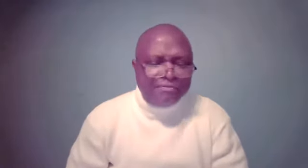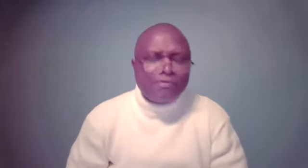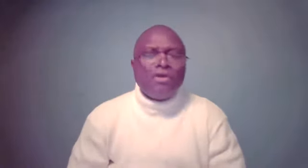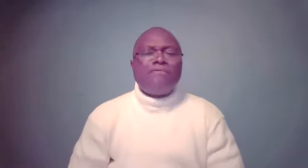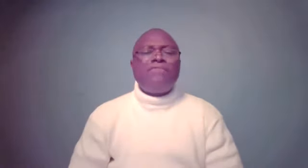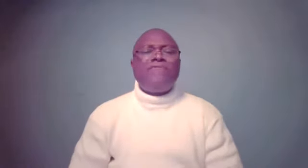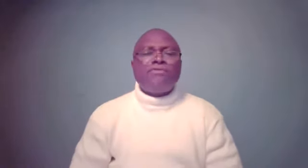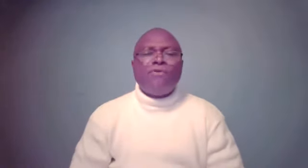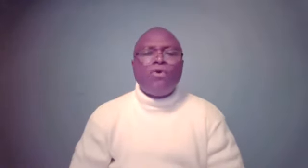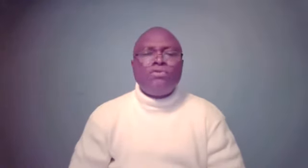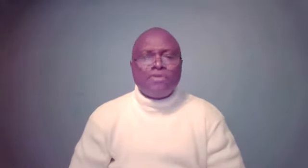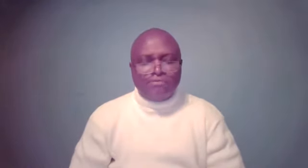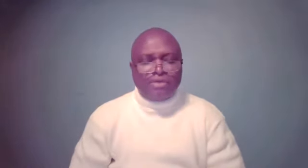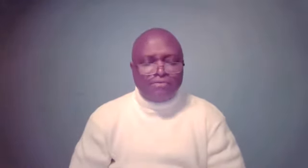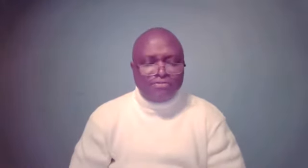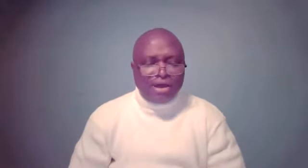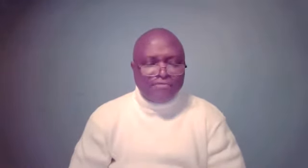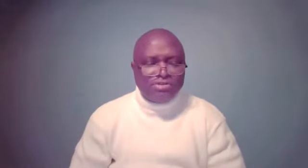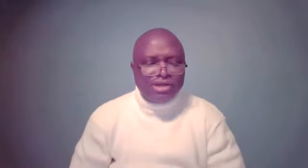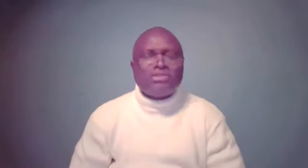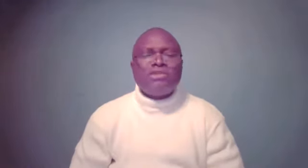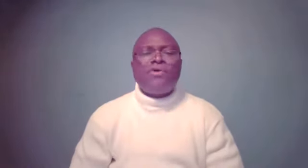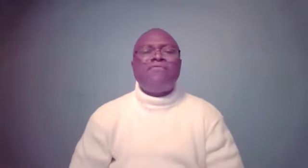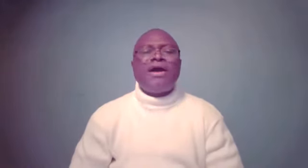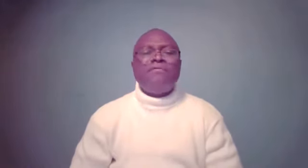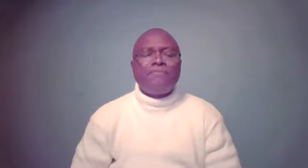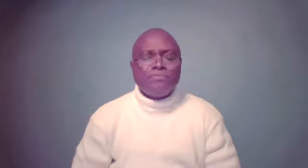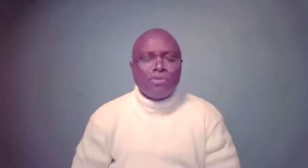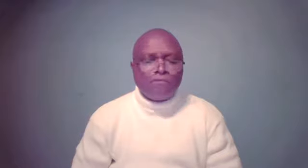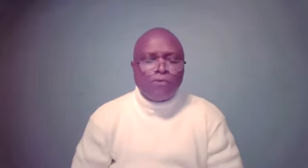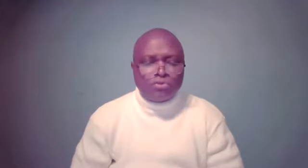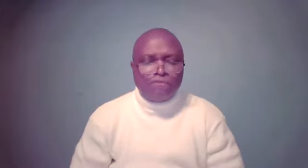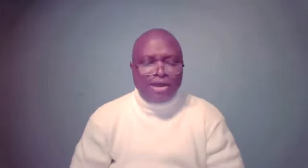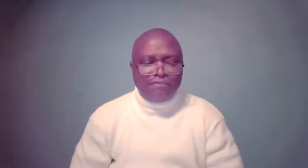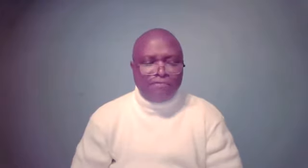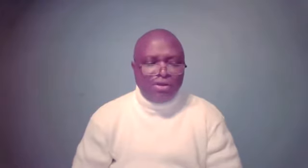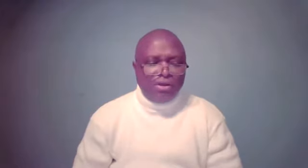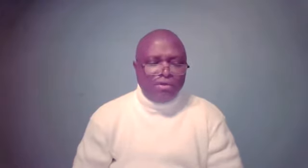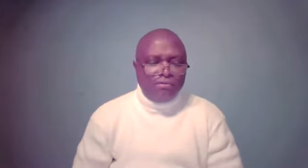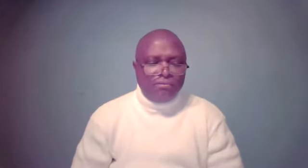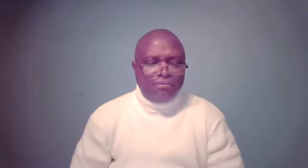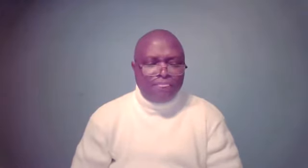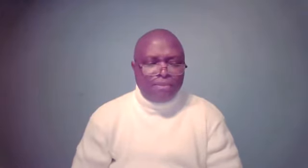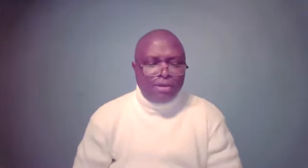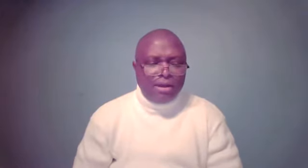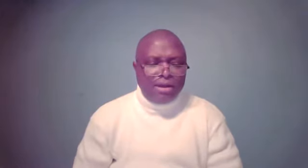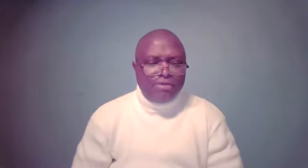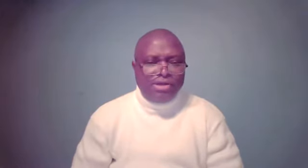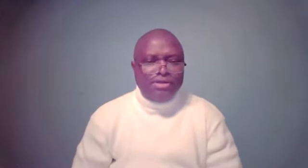from verse 4 to verse 5. Genesis 45, 4 to 5. And I'll read.